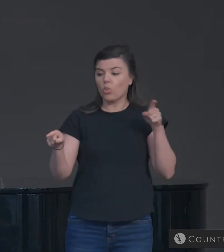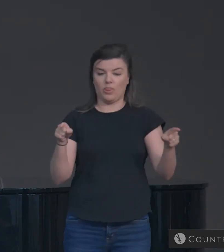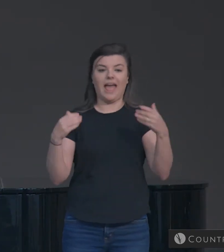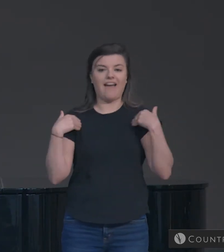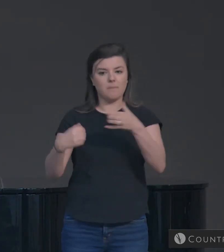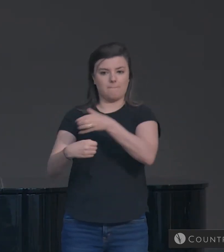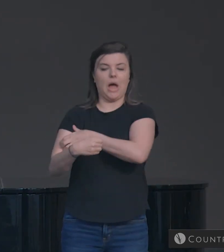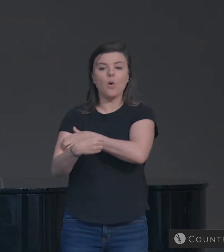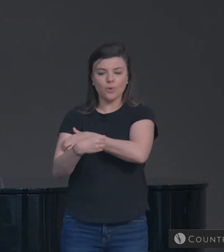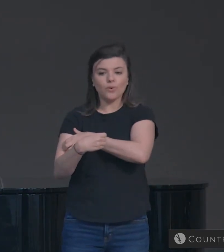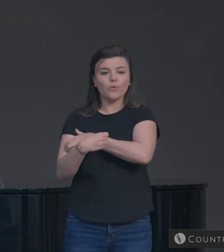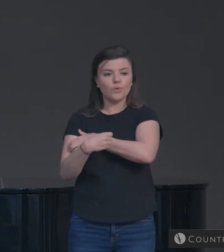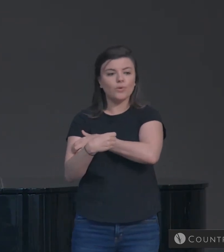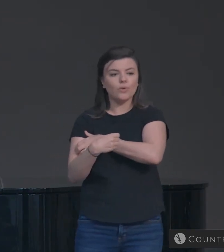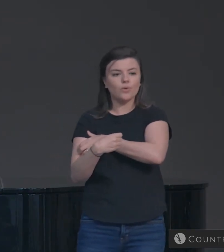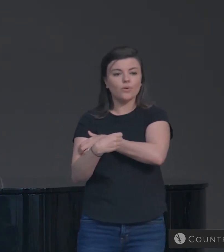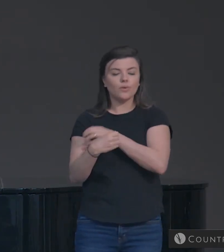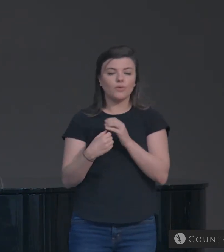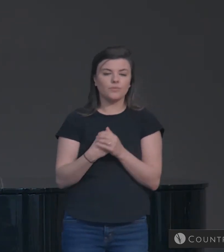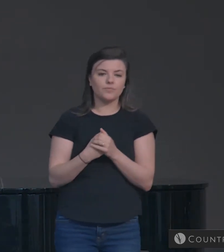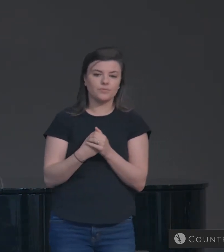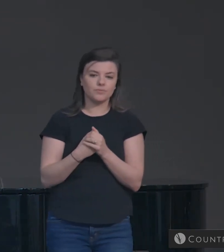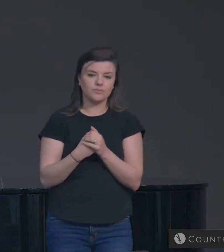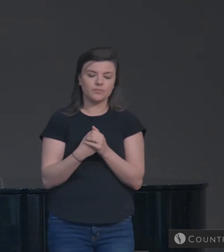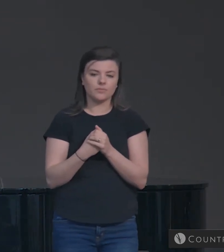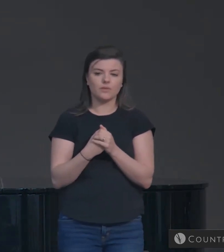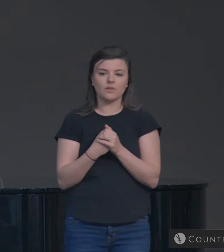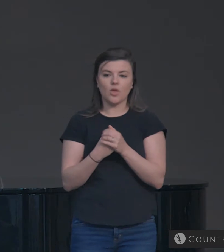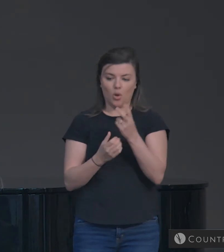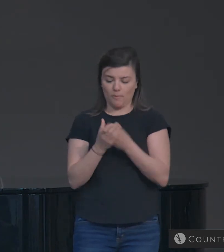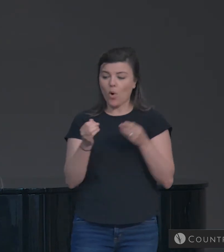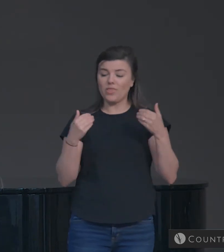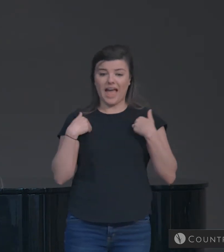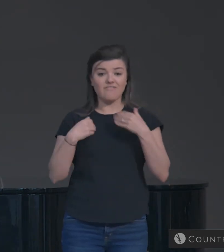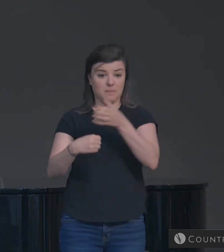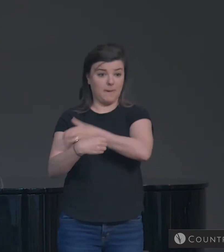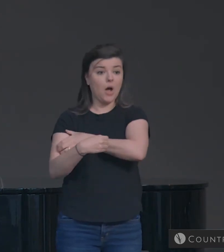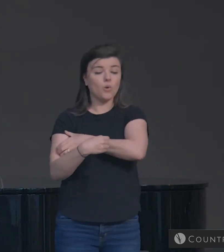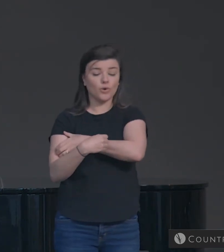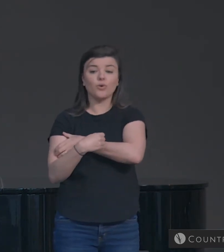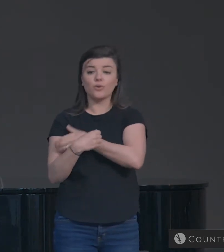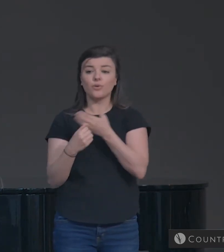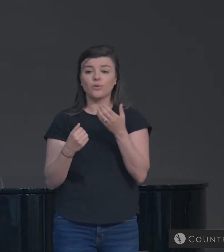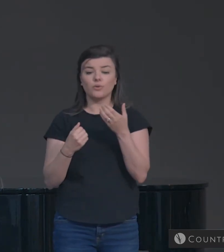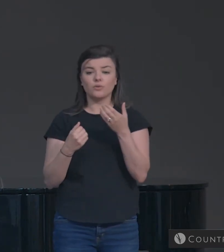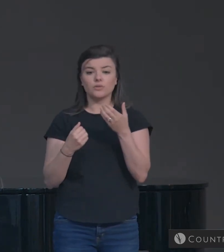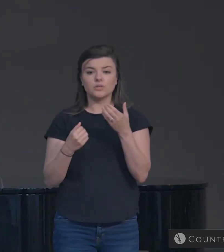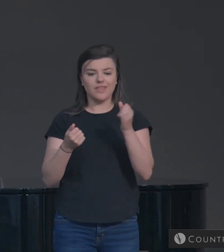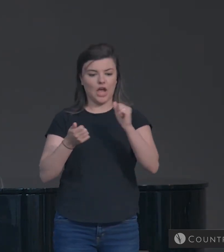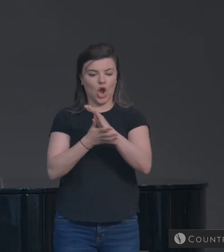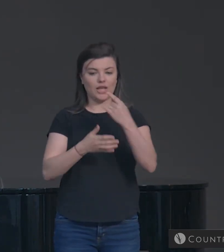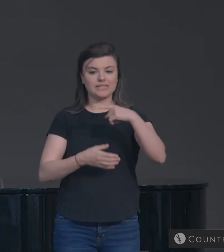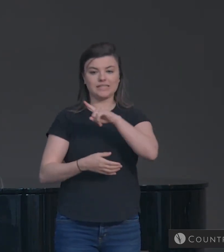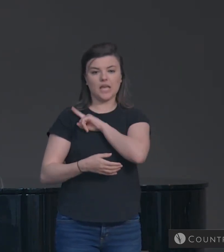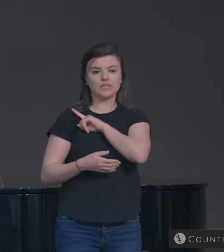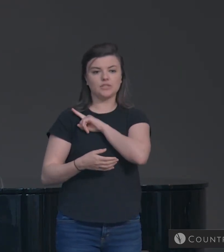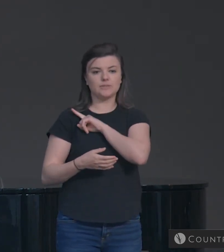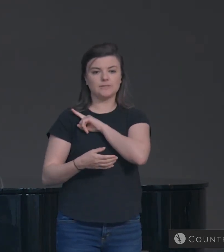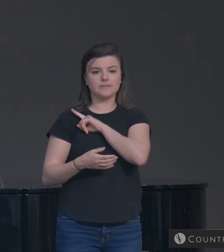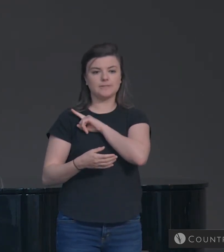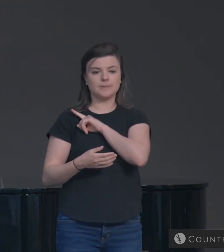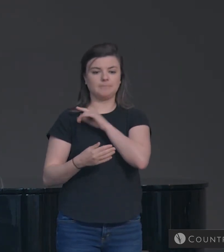That is, one of those things brings with it the power of moving us forward.